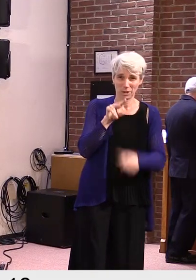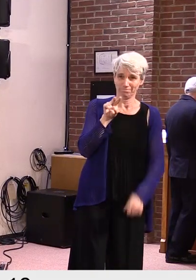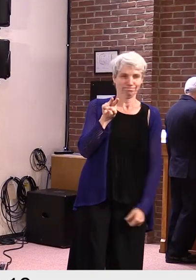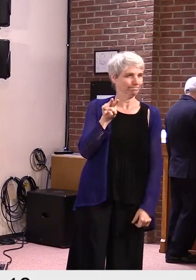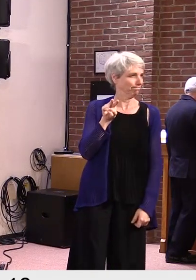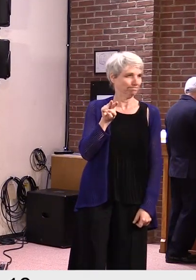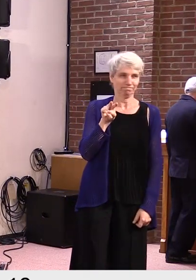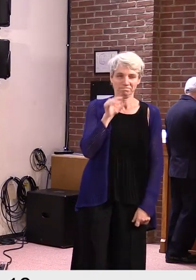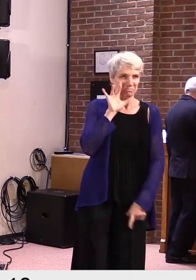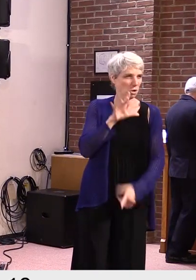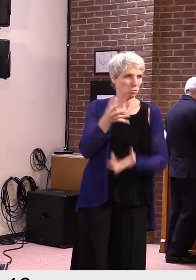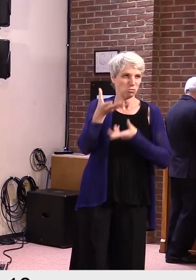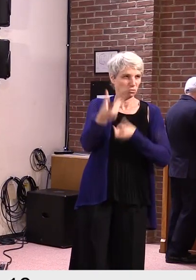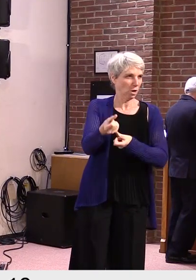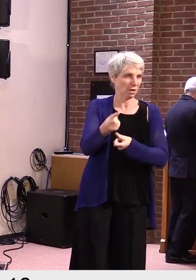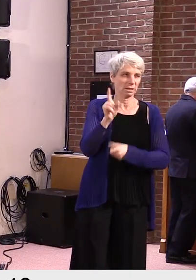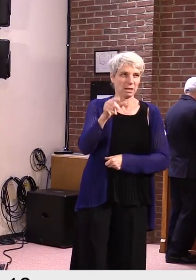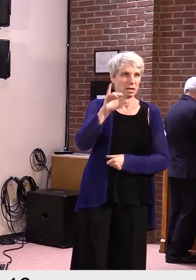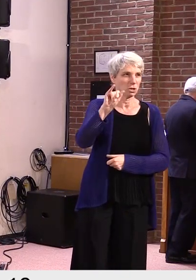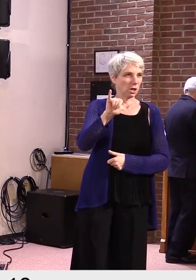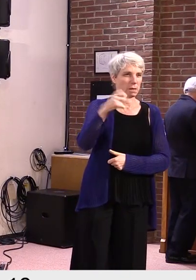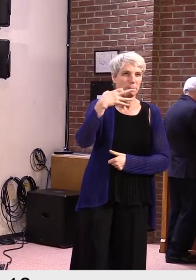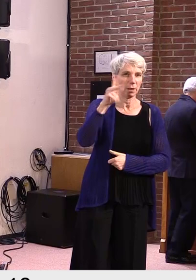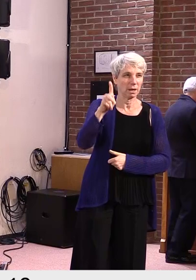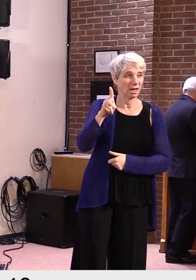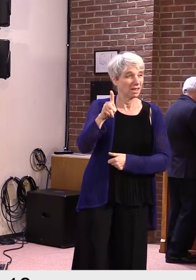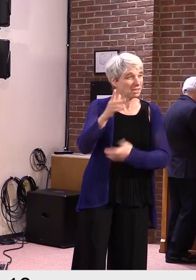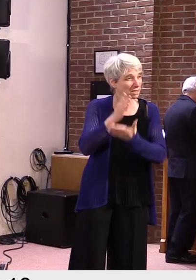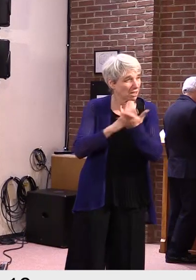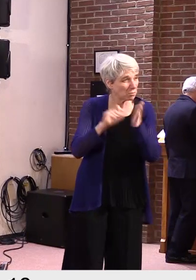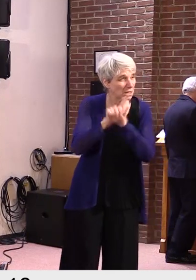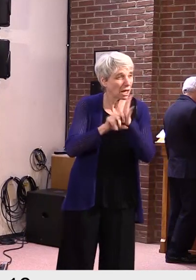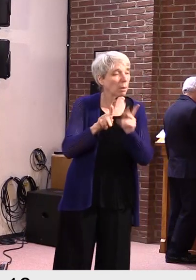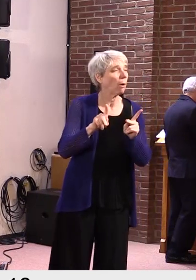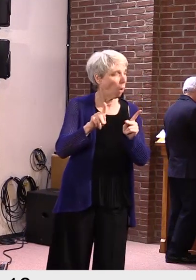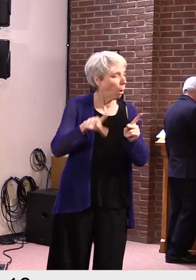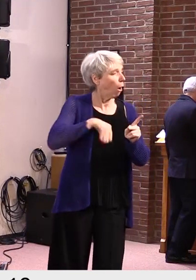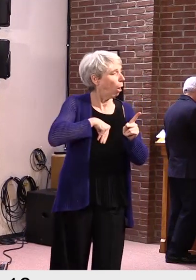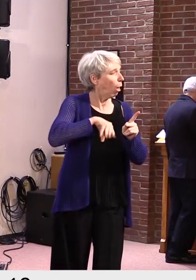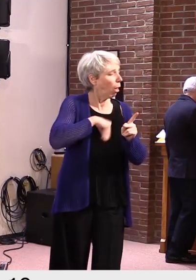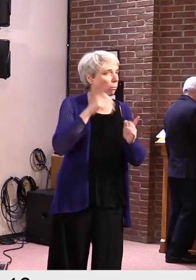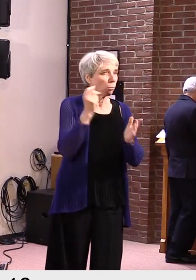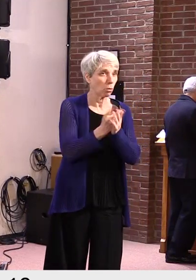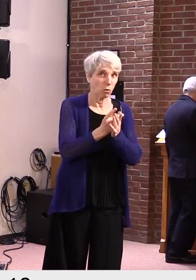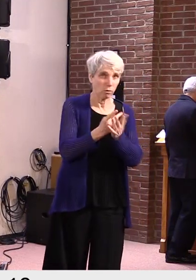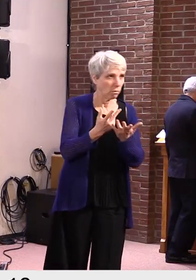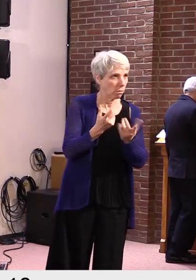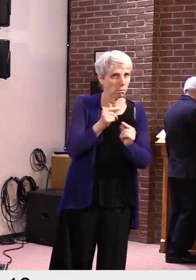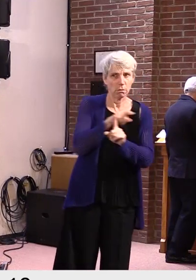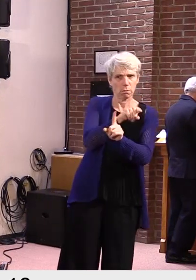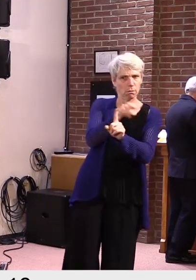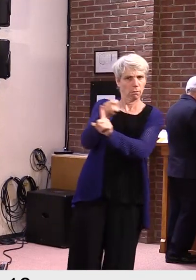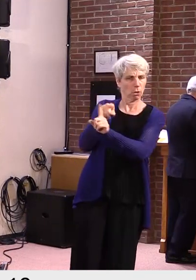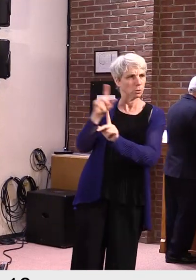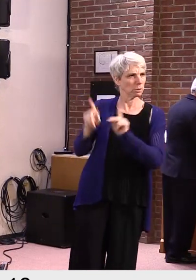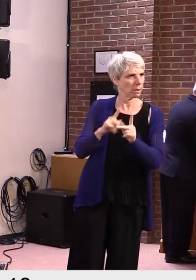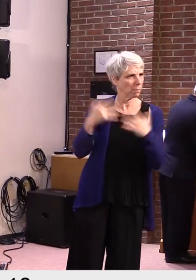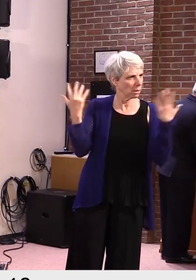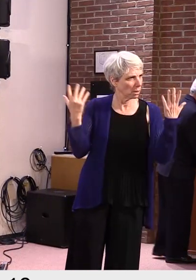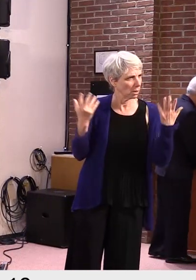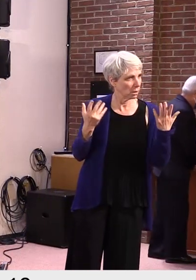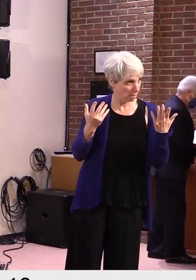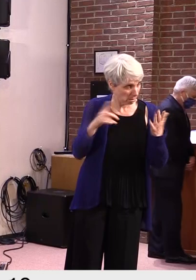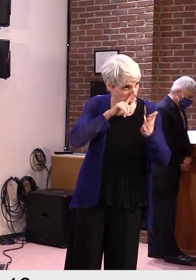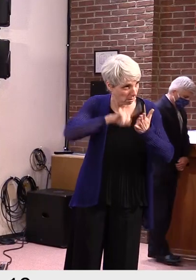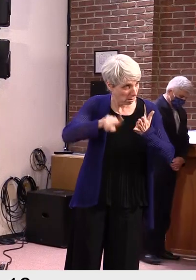this, this whole fiasco? Yeah, the simple answer is that there is questions about that and there is a